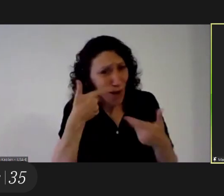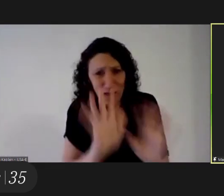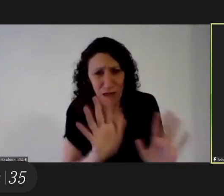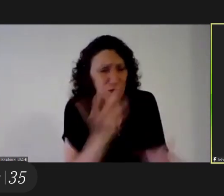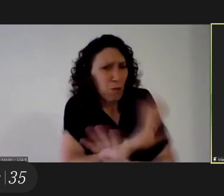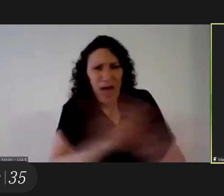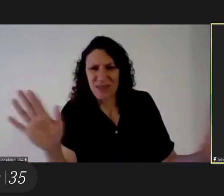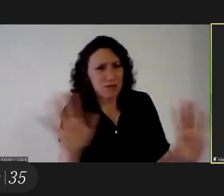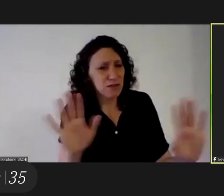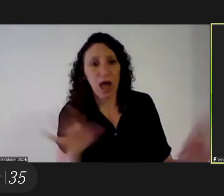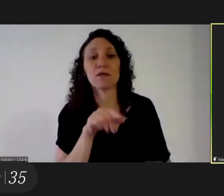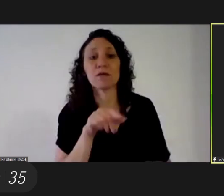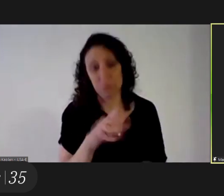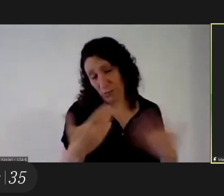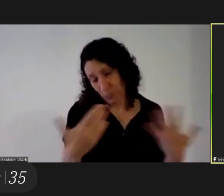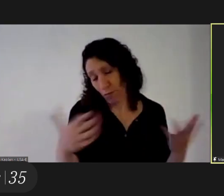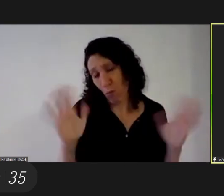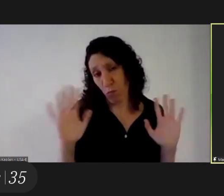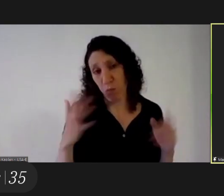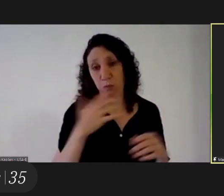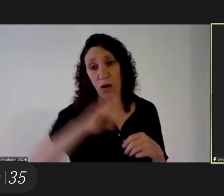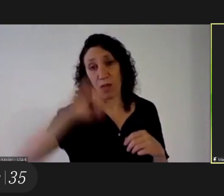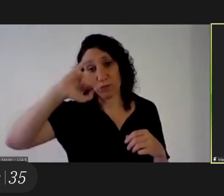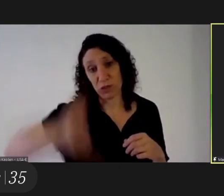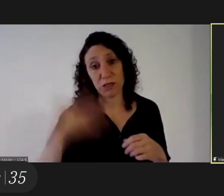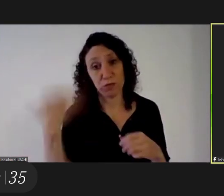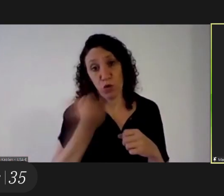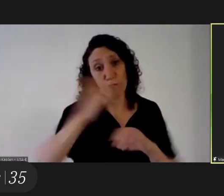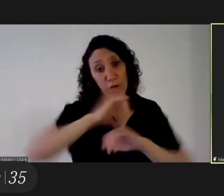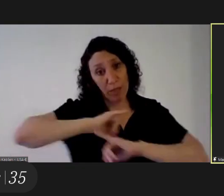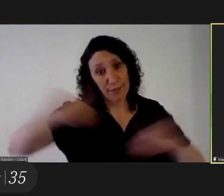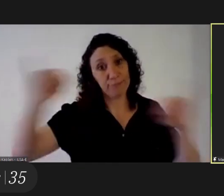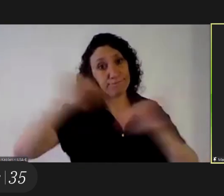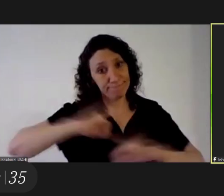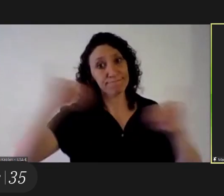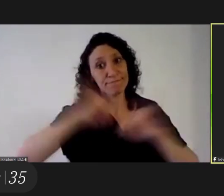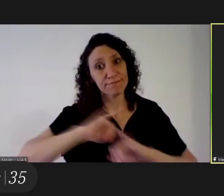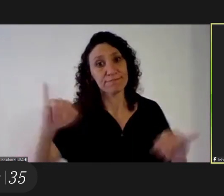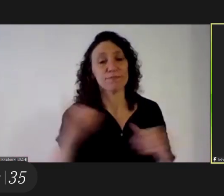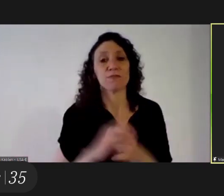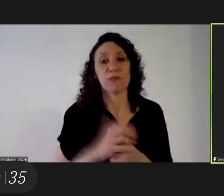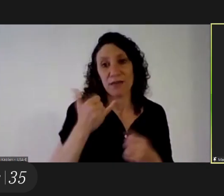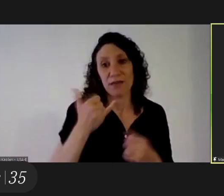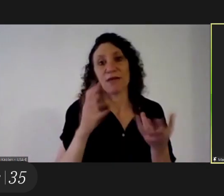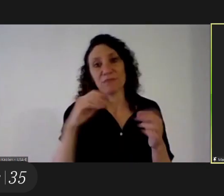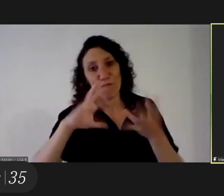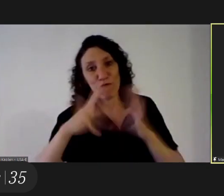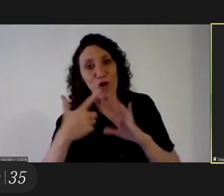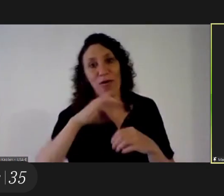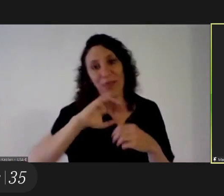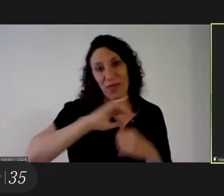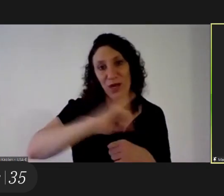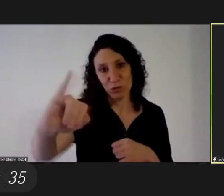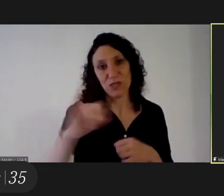and that we don't want don't want to see those feminine stereotypes represented anymore it is important to to find